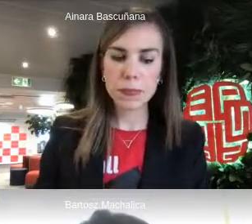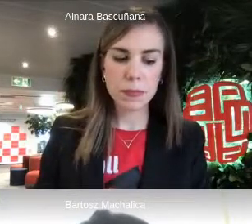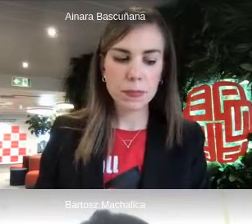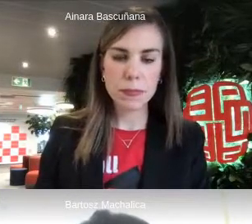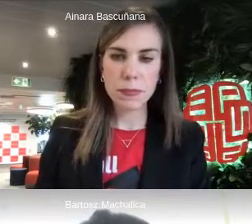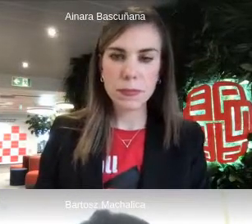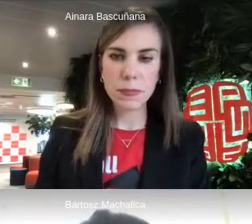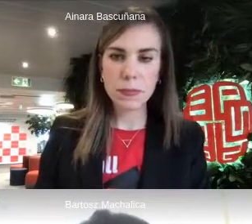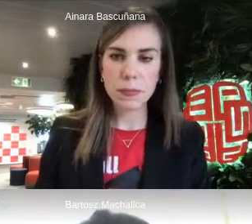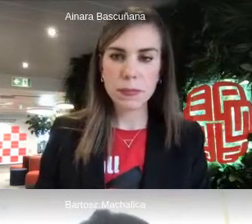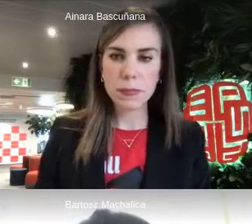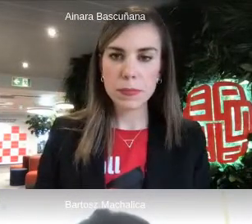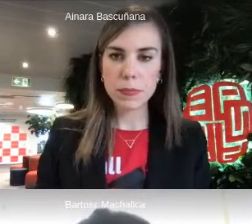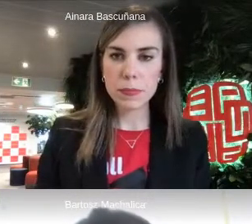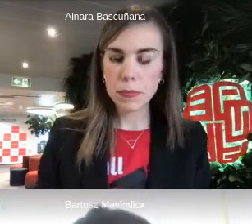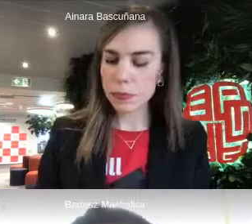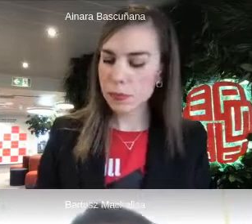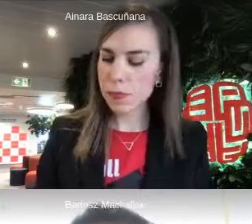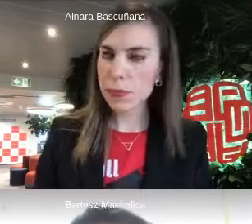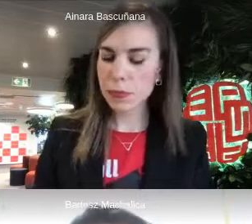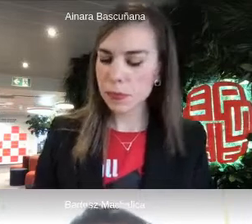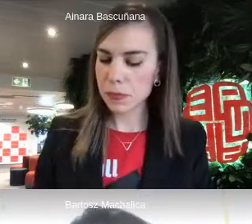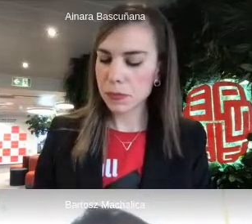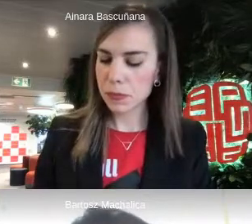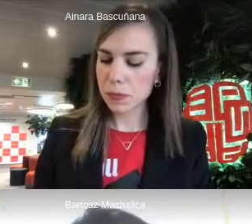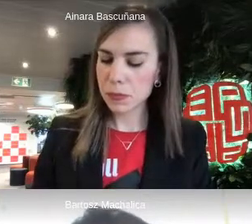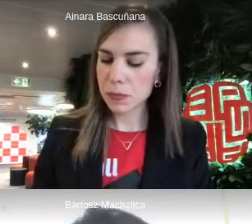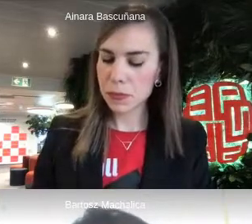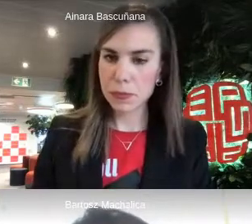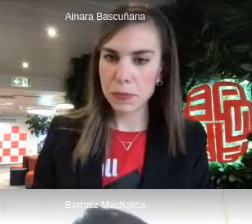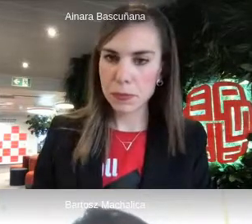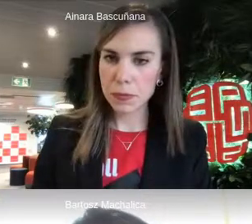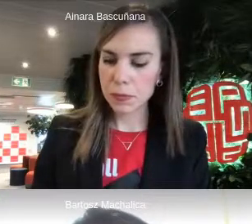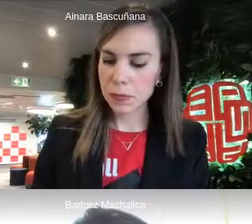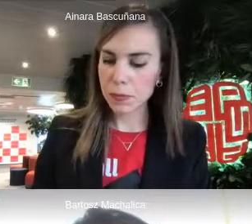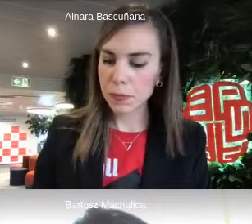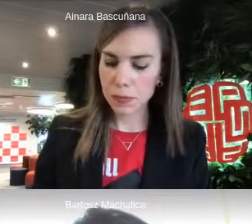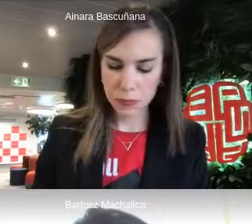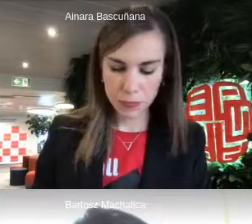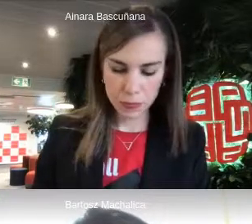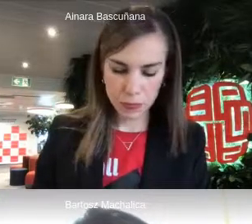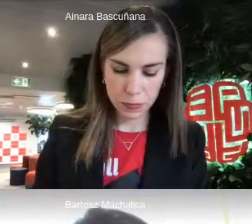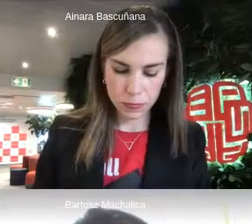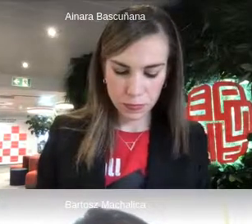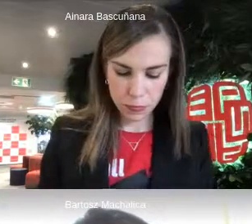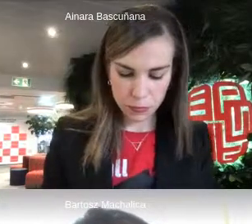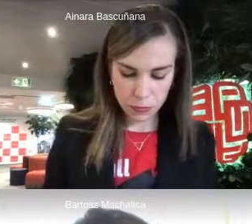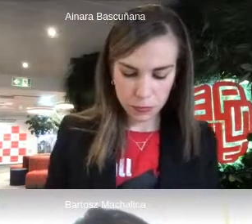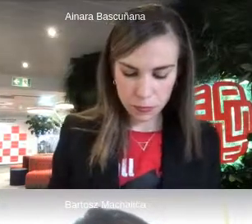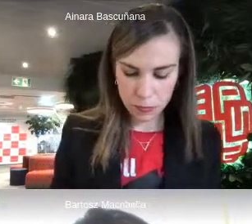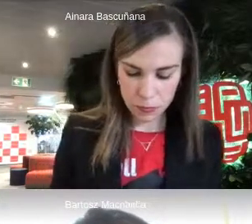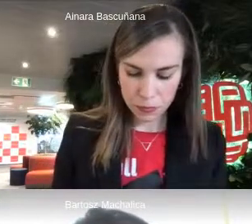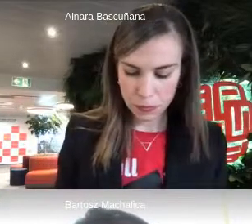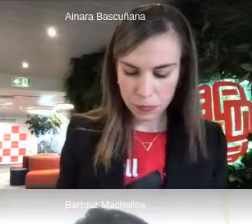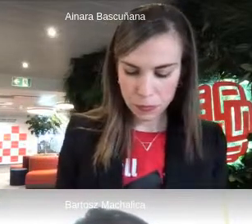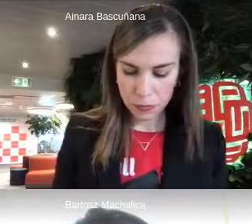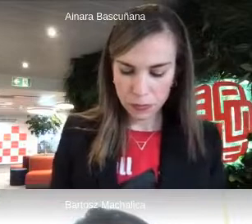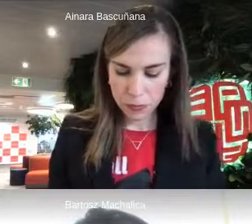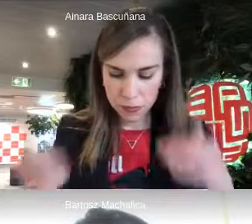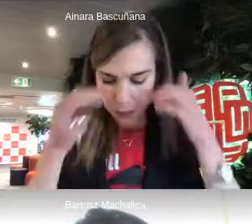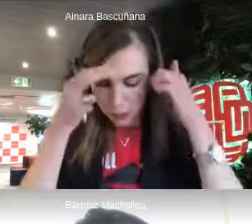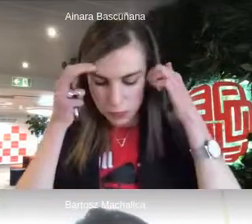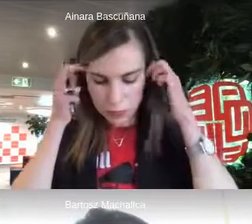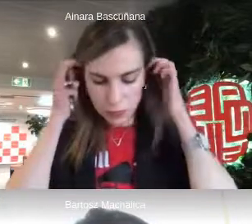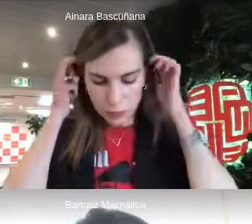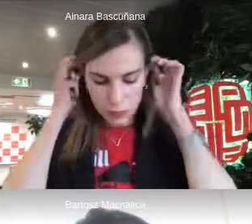you can support these regions i would like to mention some particular features for the uh country i come from i will talk about